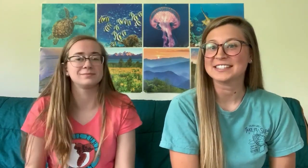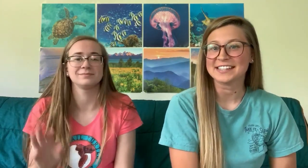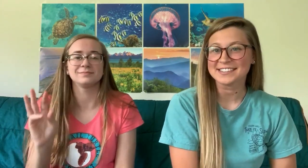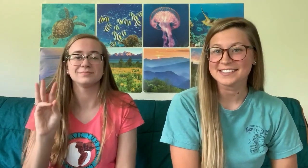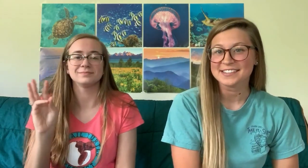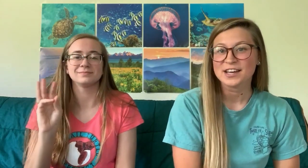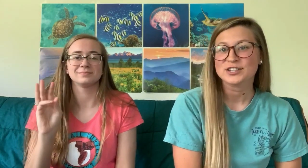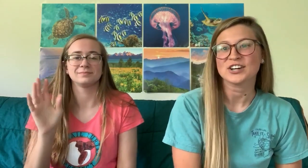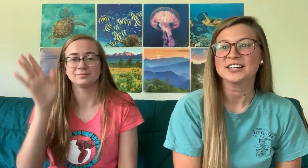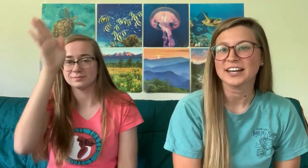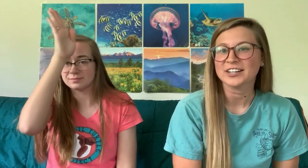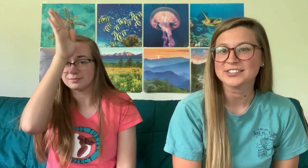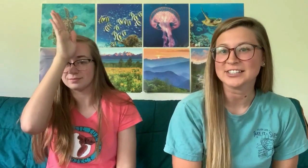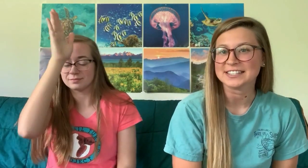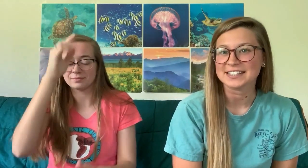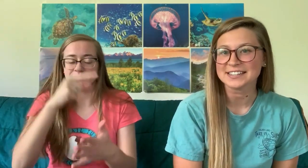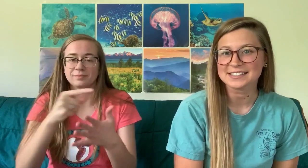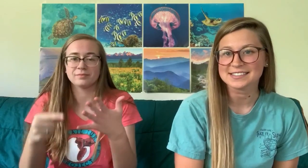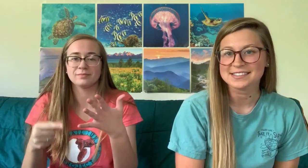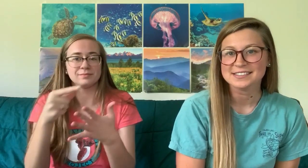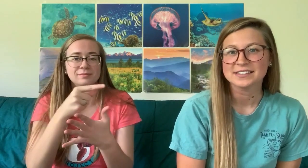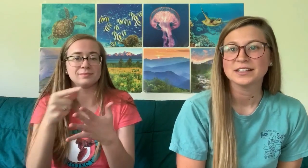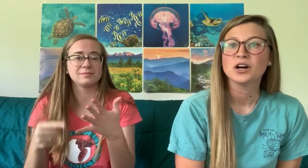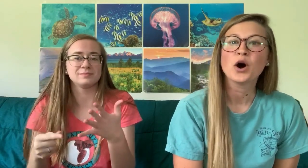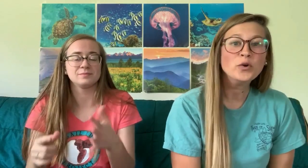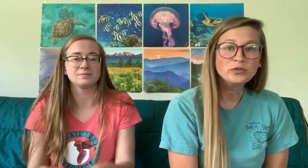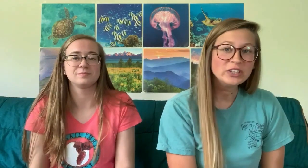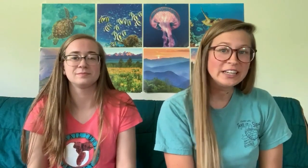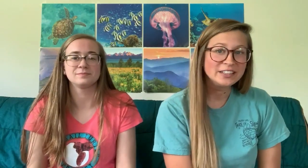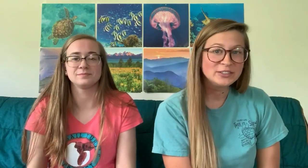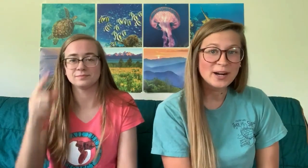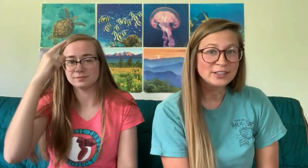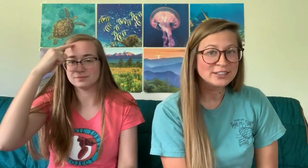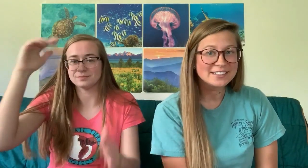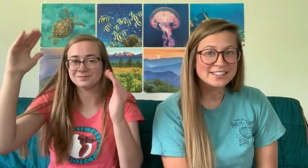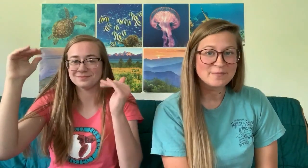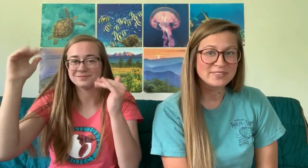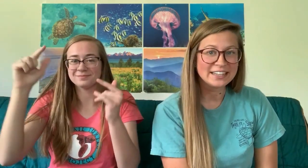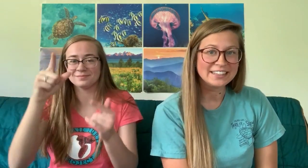six shark characteristics. Hopefully you all learned something.